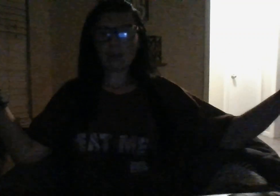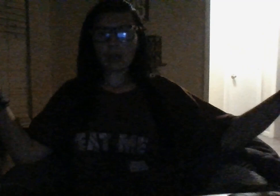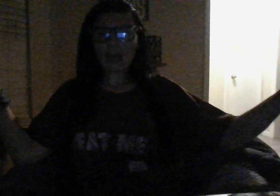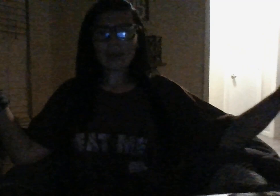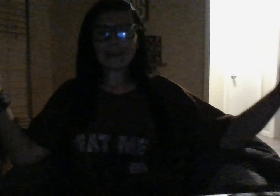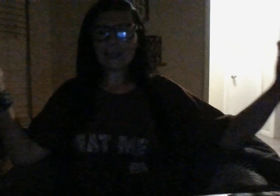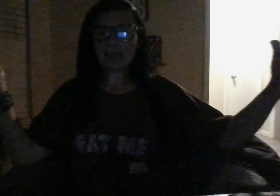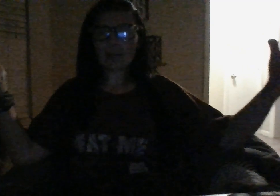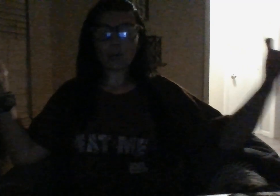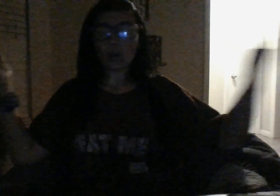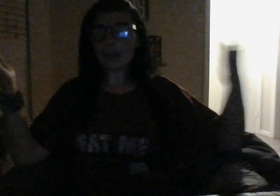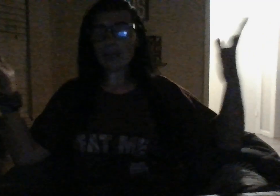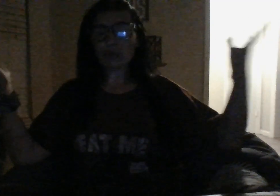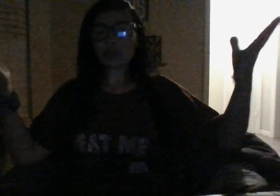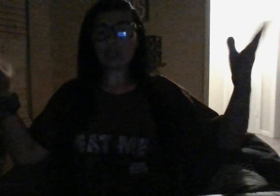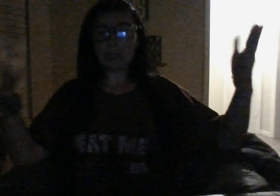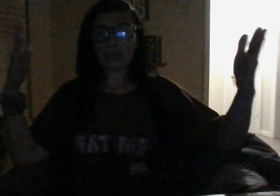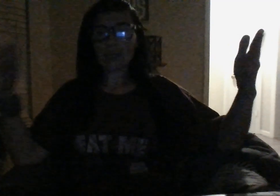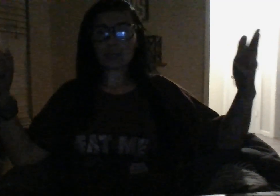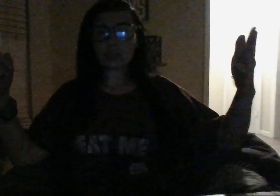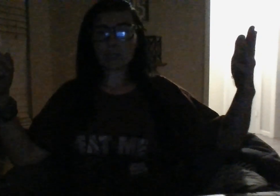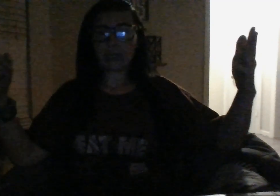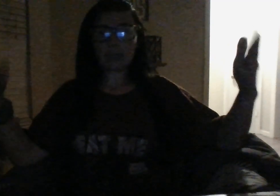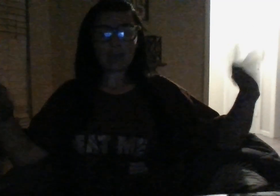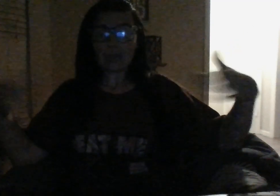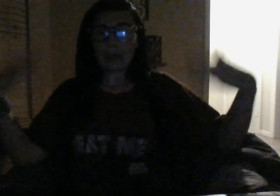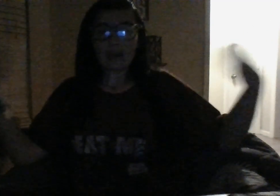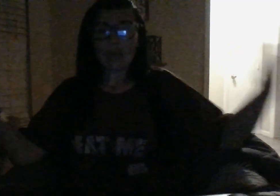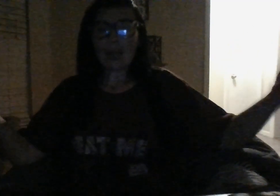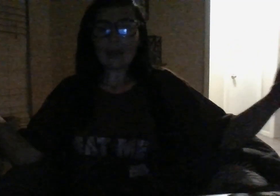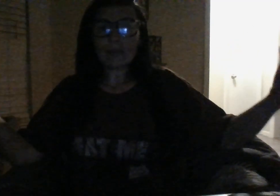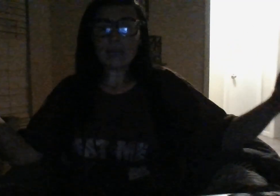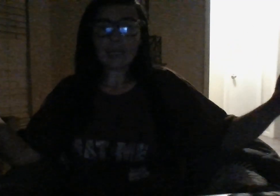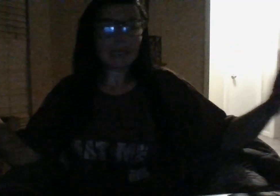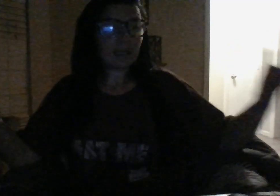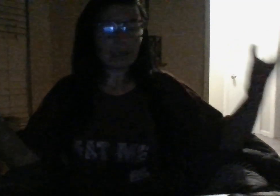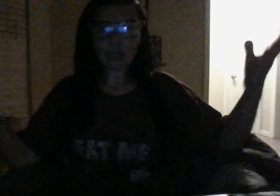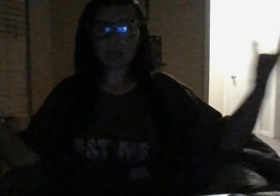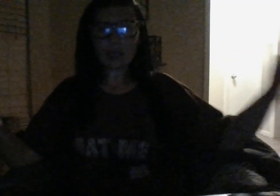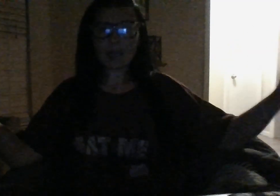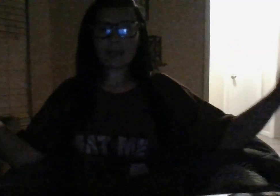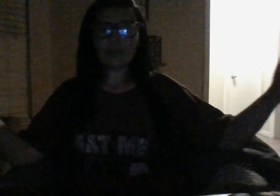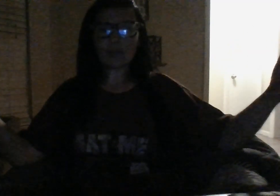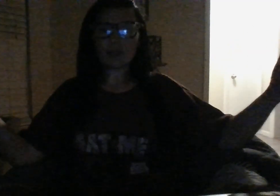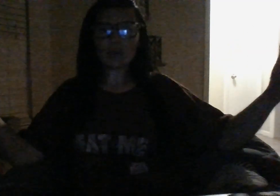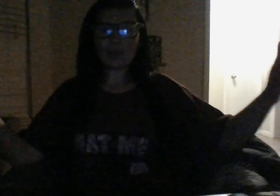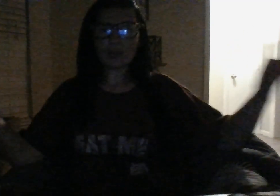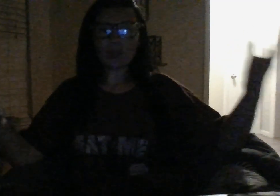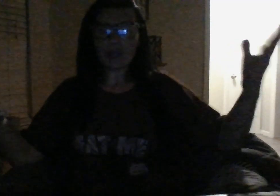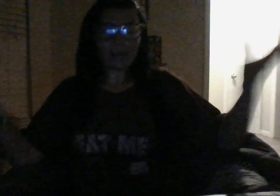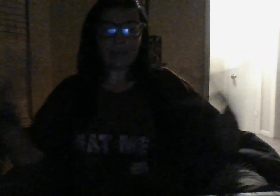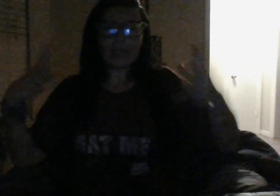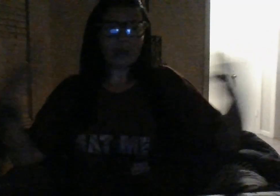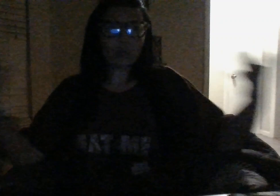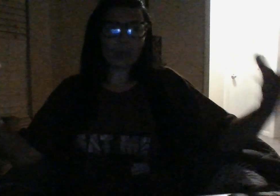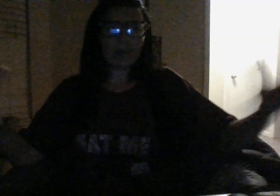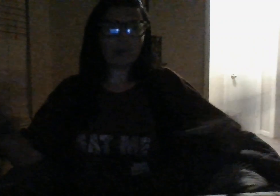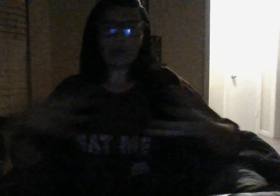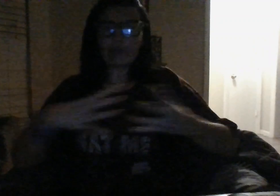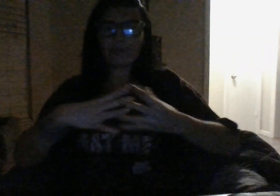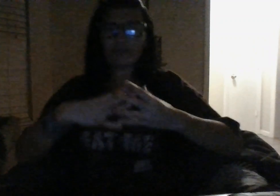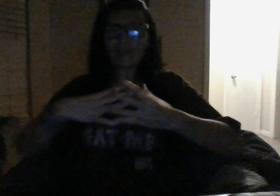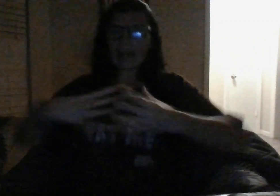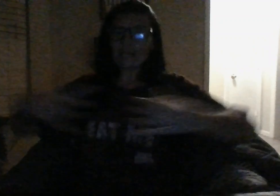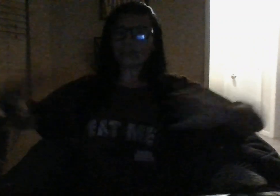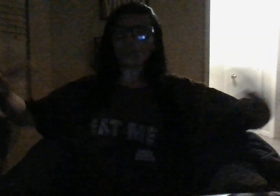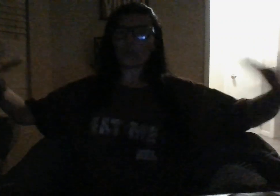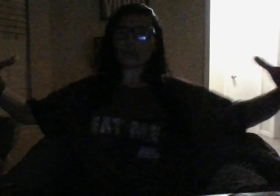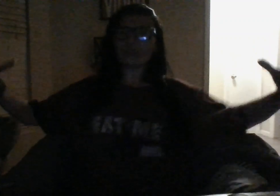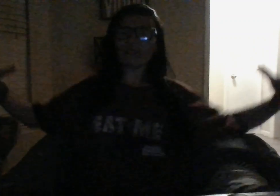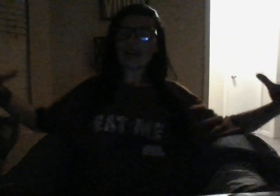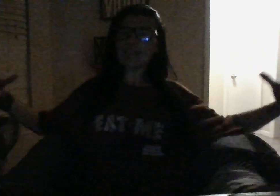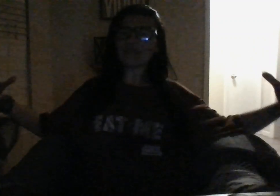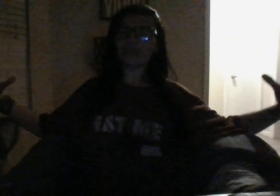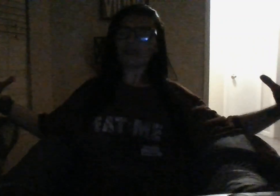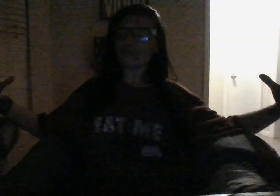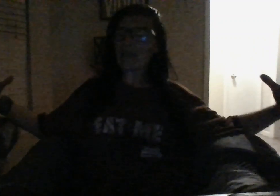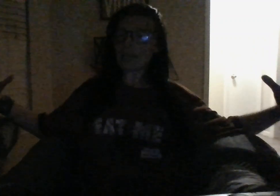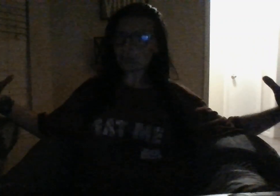how did he oh he or she he or she i mean and and then we wouldn't have fast forward fast fast